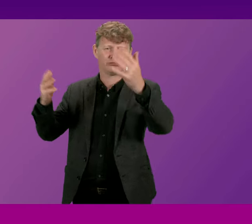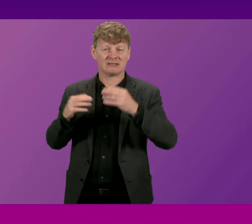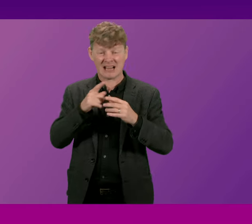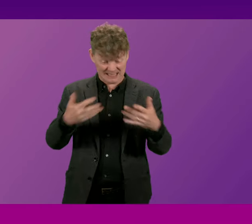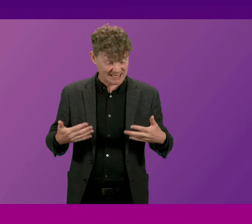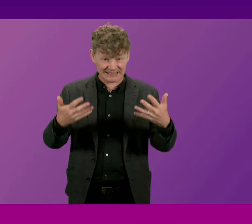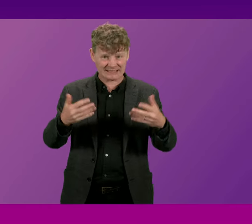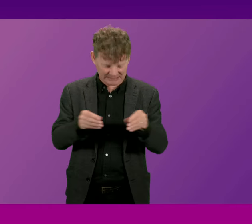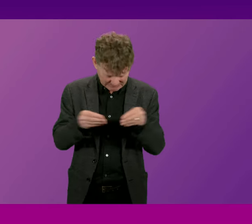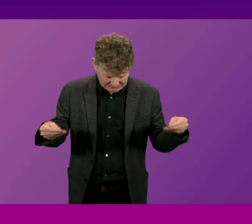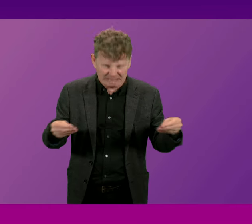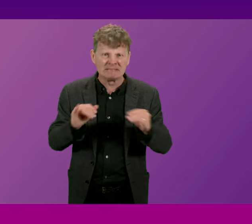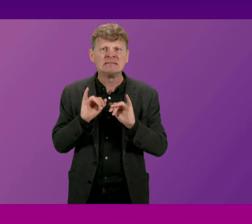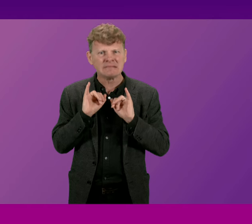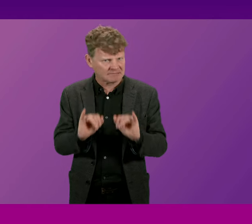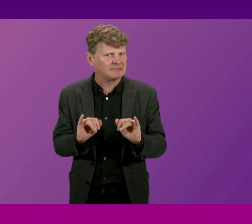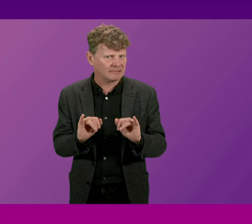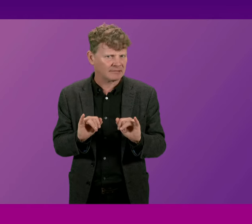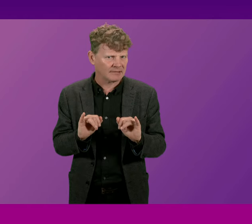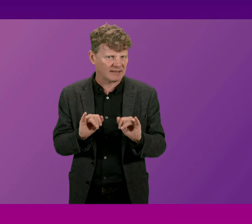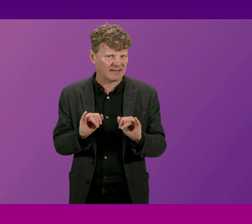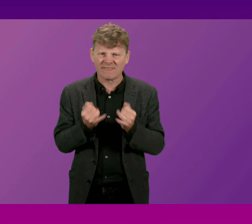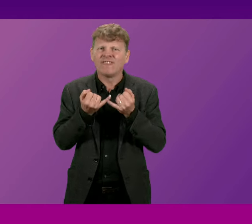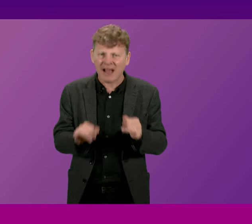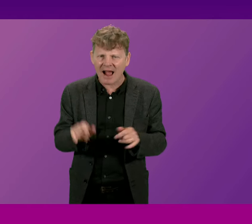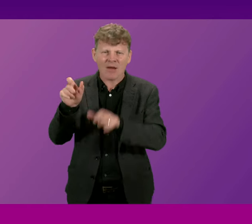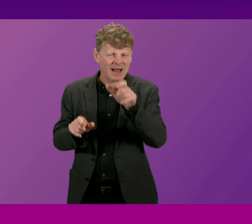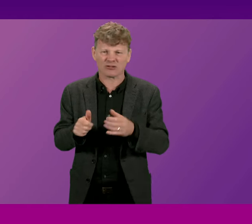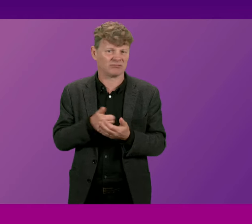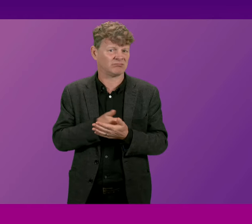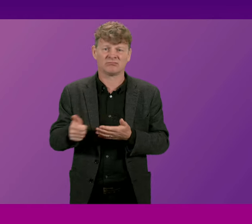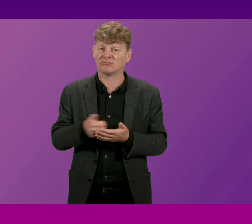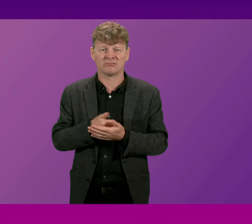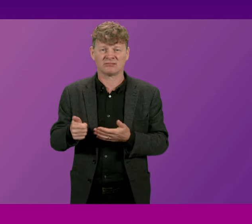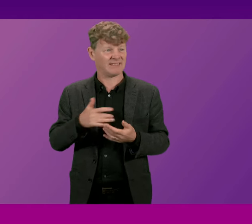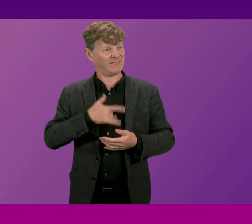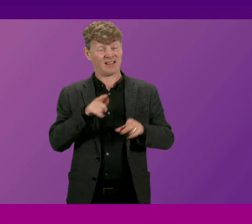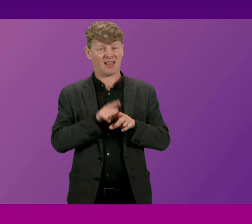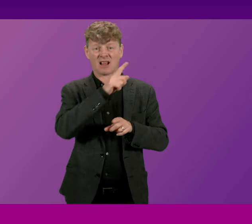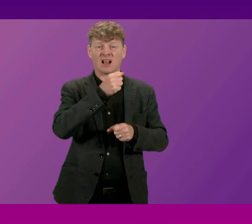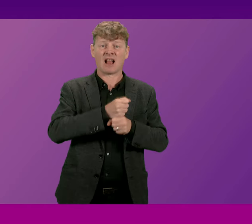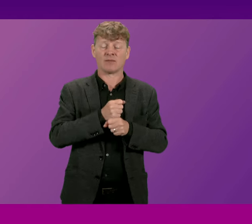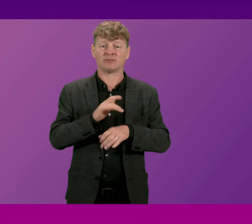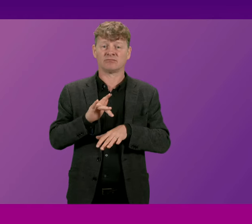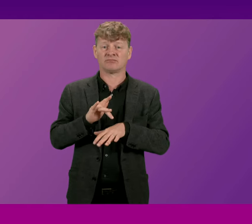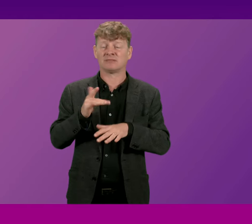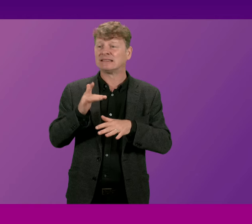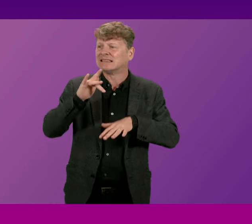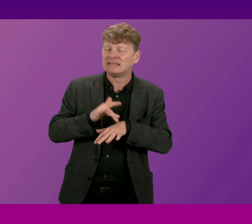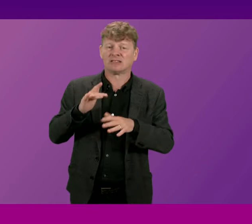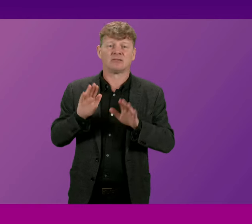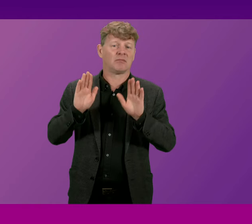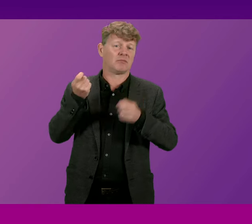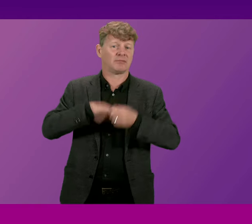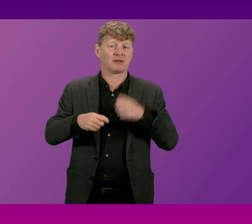bad and the stories of patient failure are so regular that it actually feels that the government have become desensitised to this